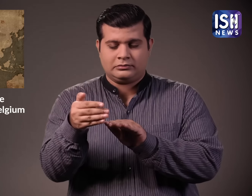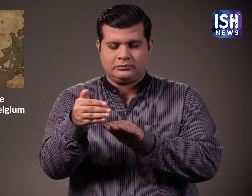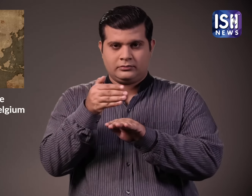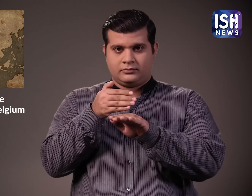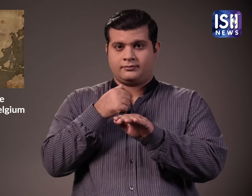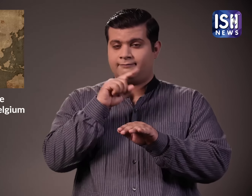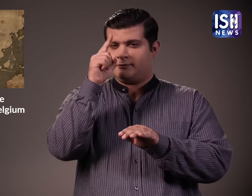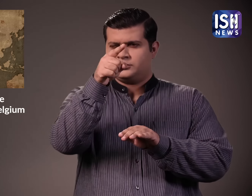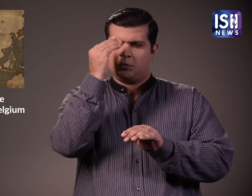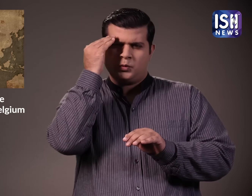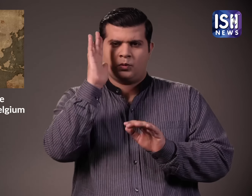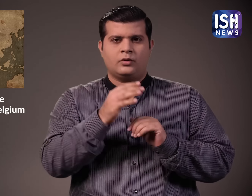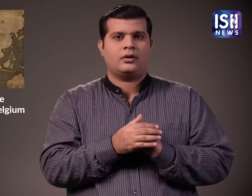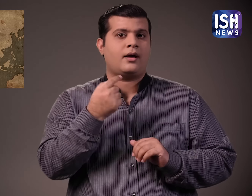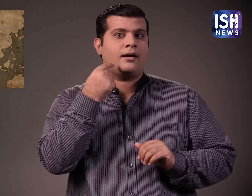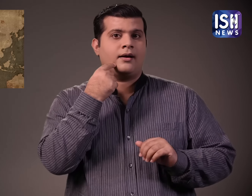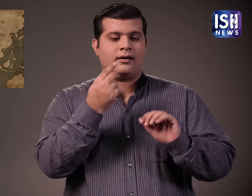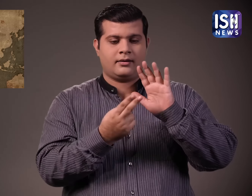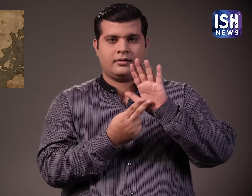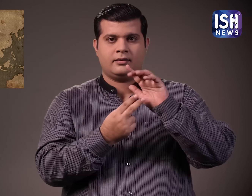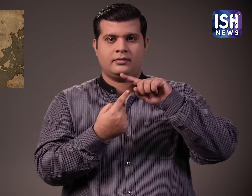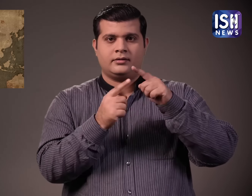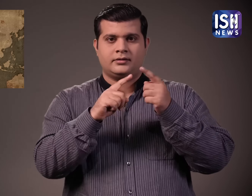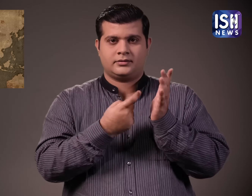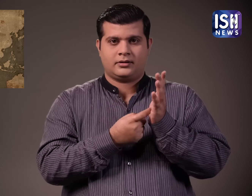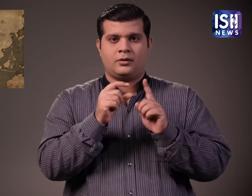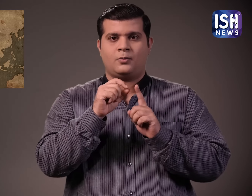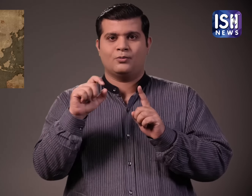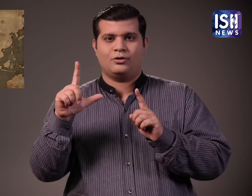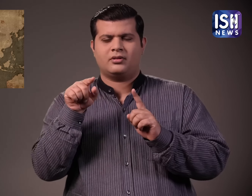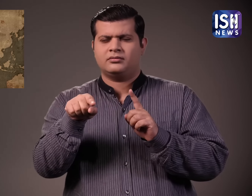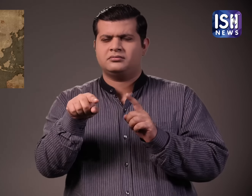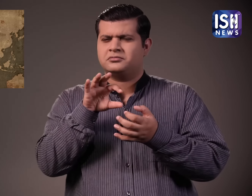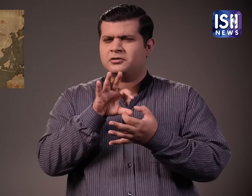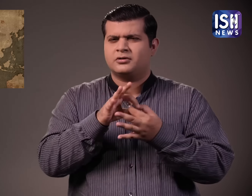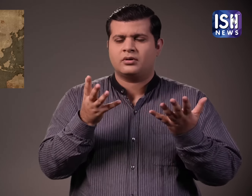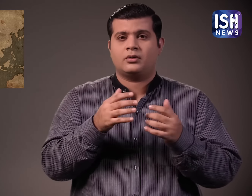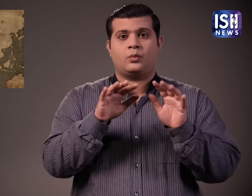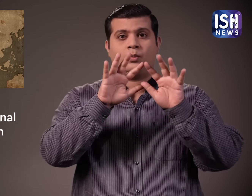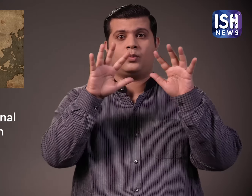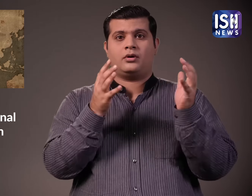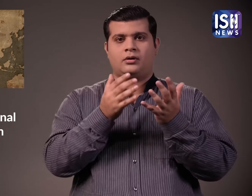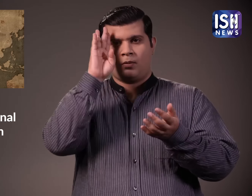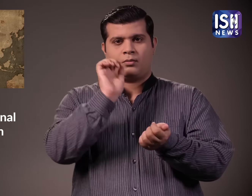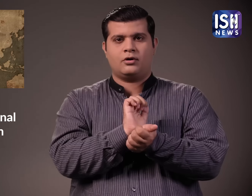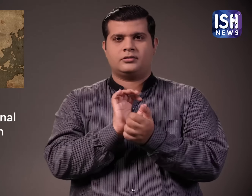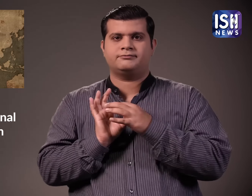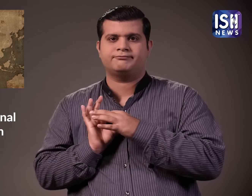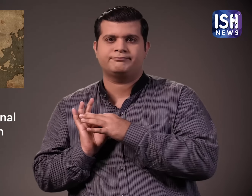Now we are going to talk about the Blue Notice but before that I want you to know something. Interpol. What do you mean by the